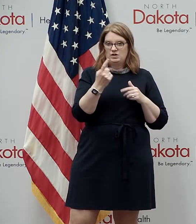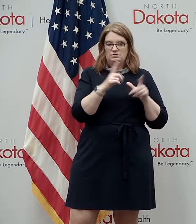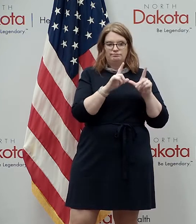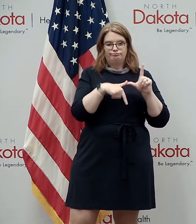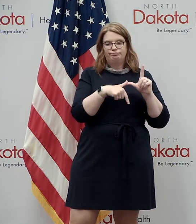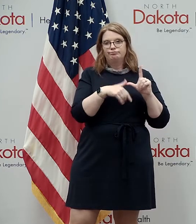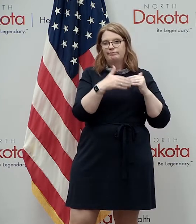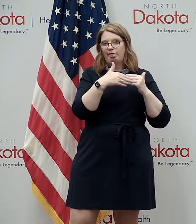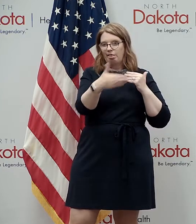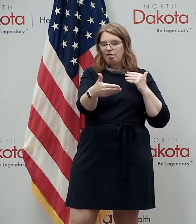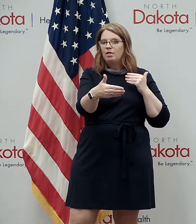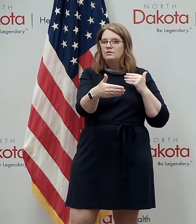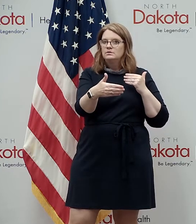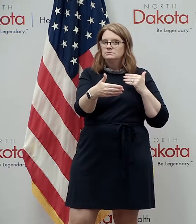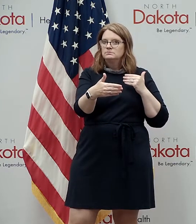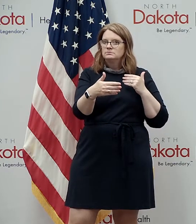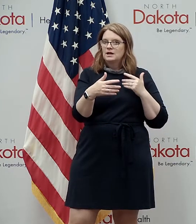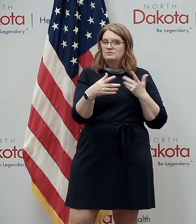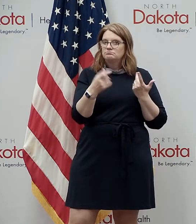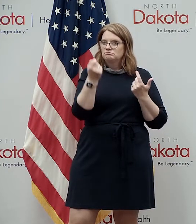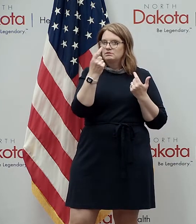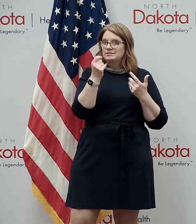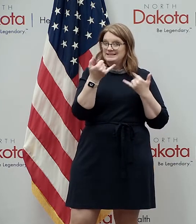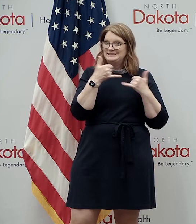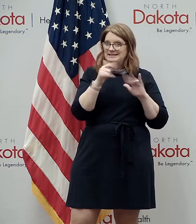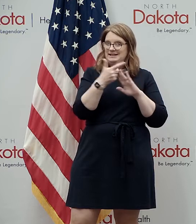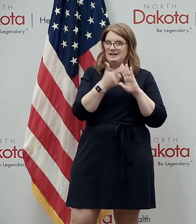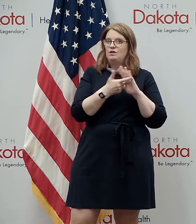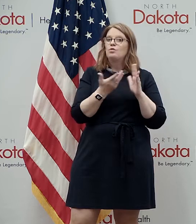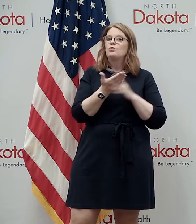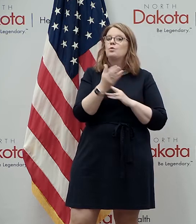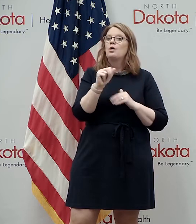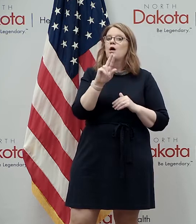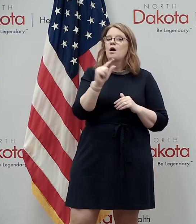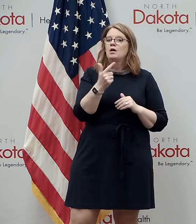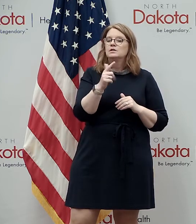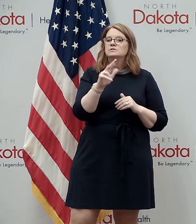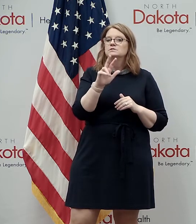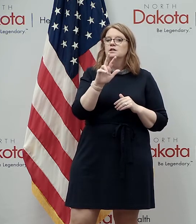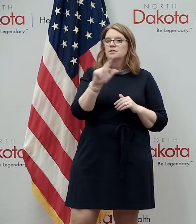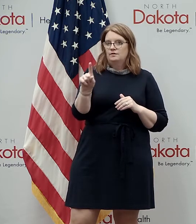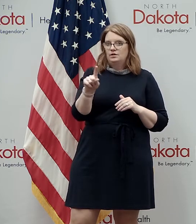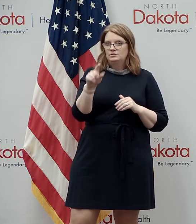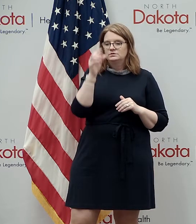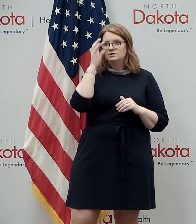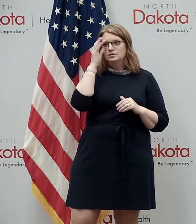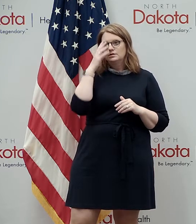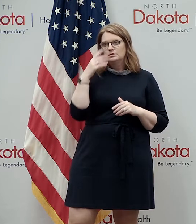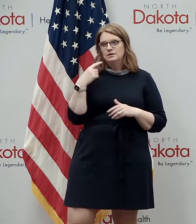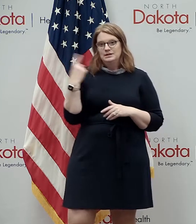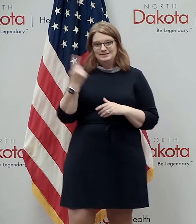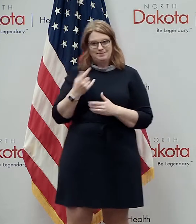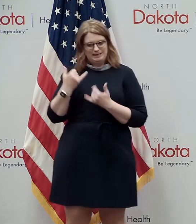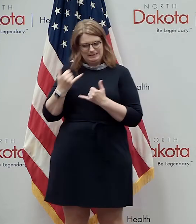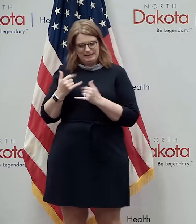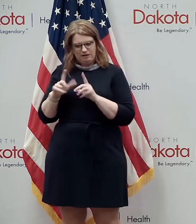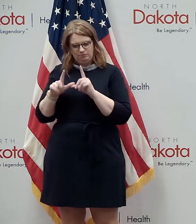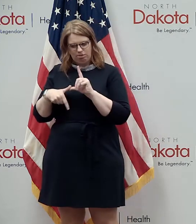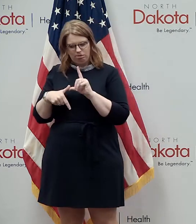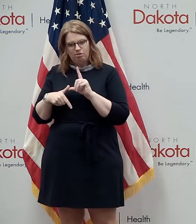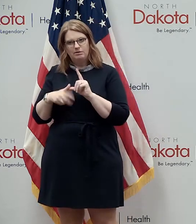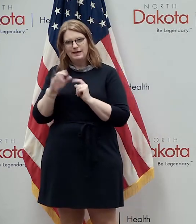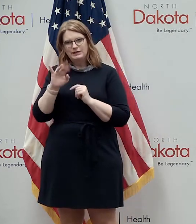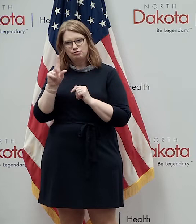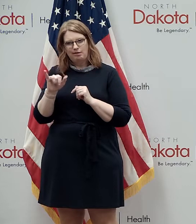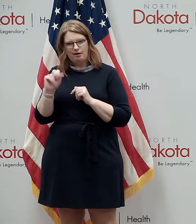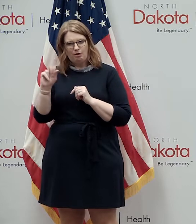and is still legal through august 31st or whether it's something that is expiring right now like in july or